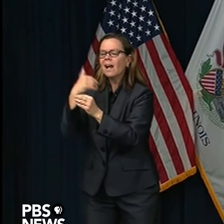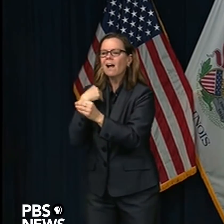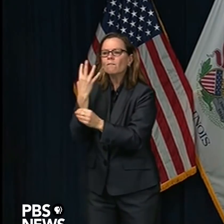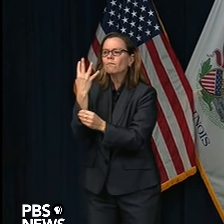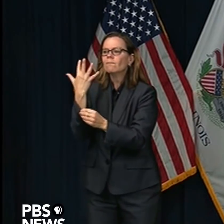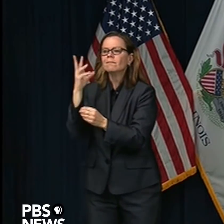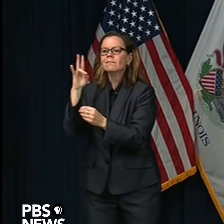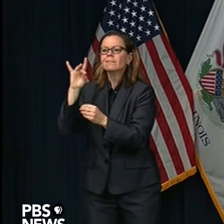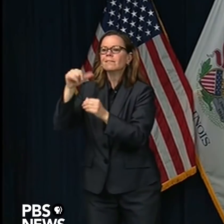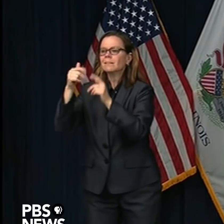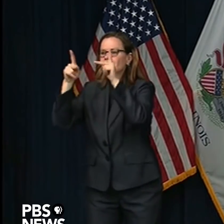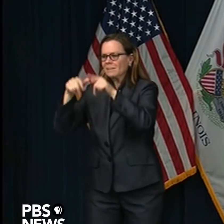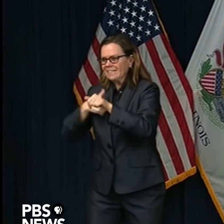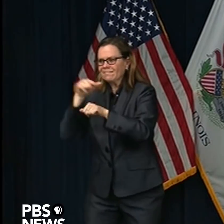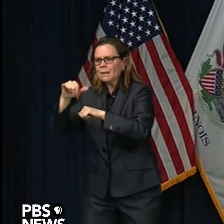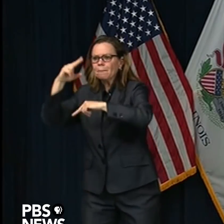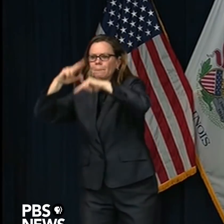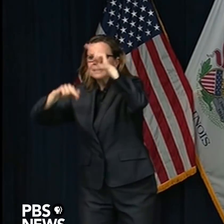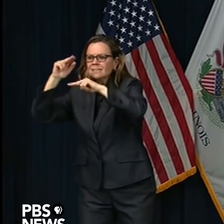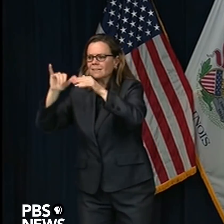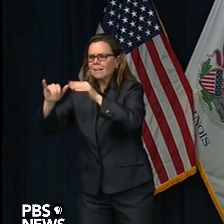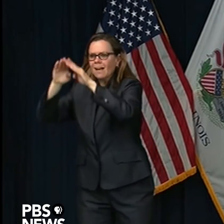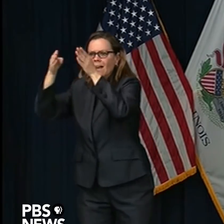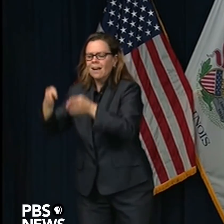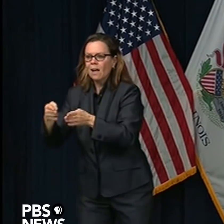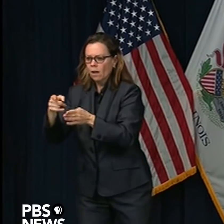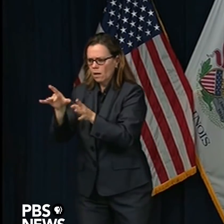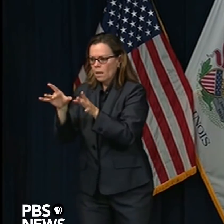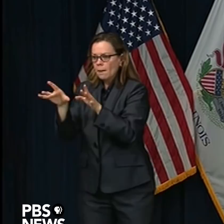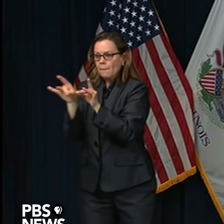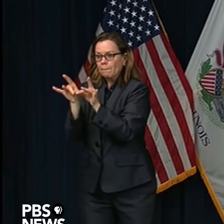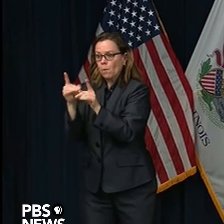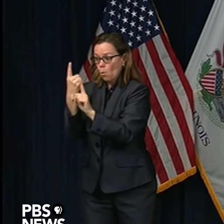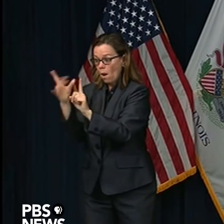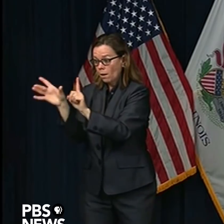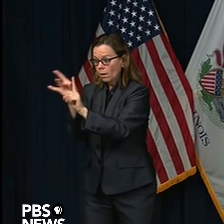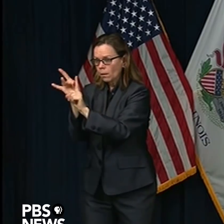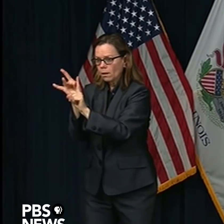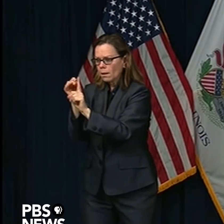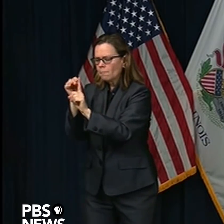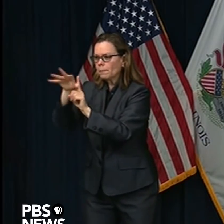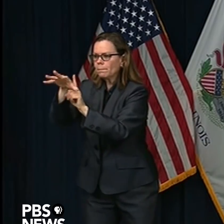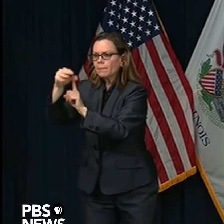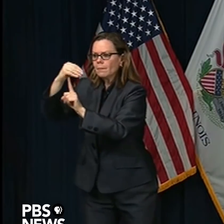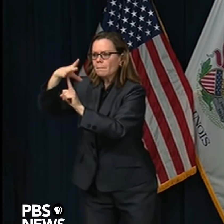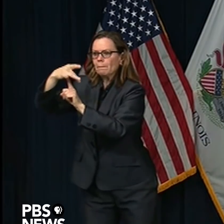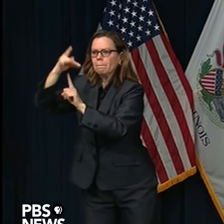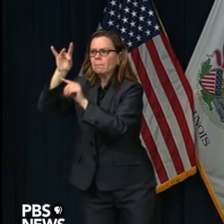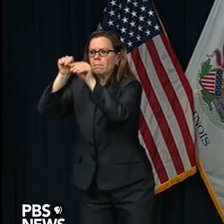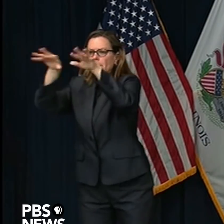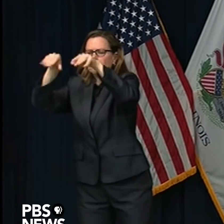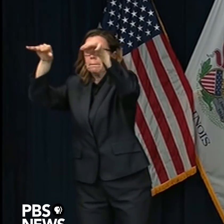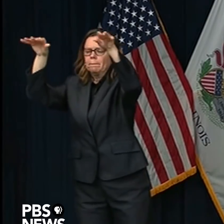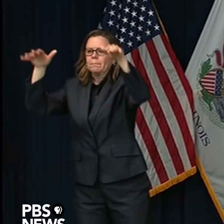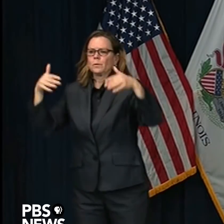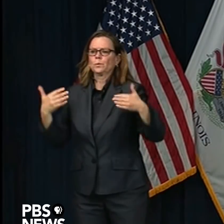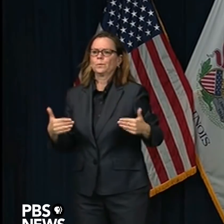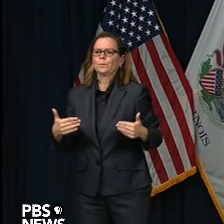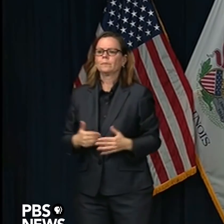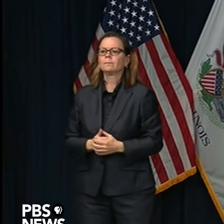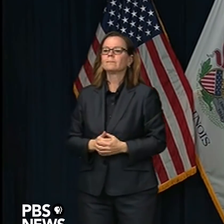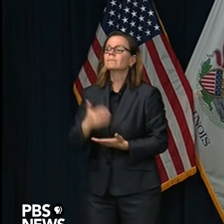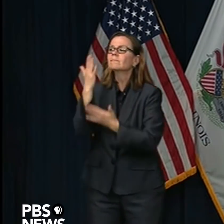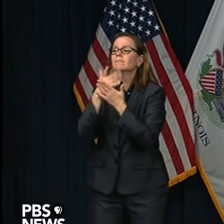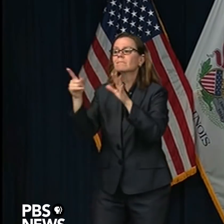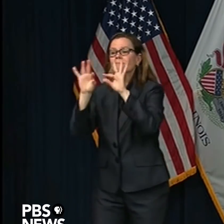based on how different communities live, where there are extended family members that live in a single dwelling, which would obviously cause